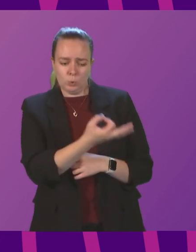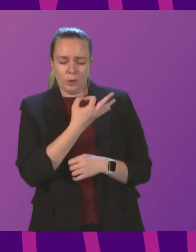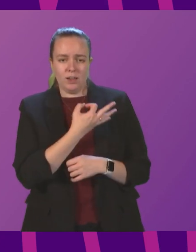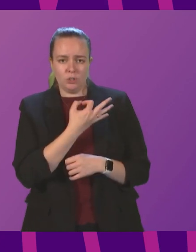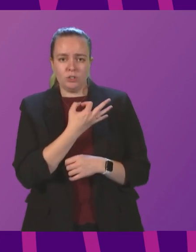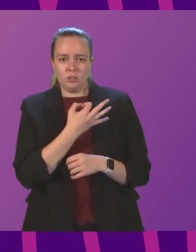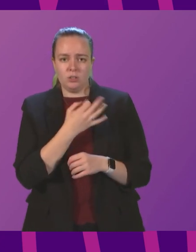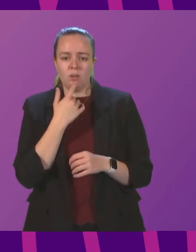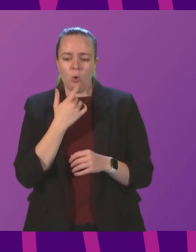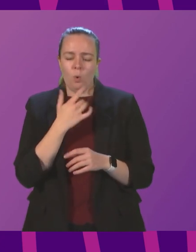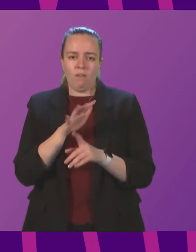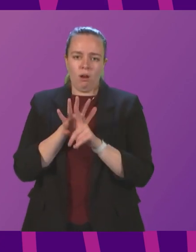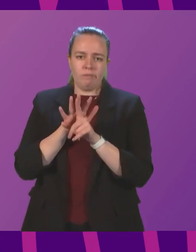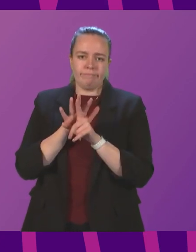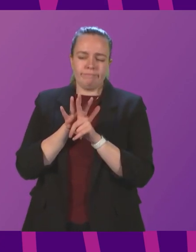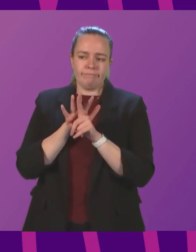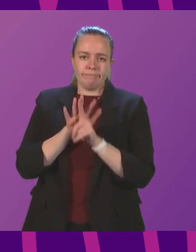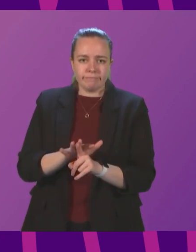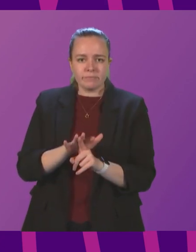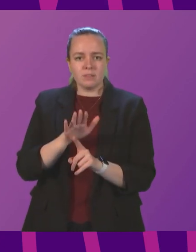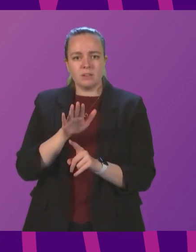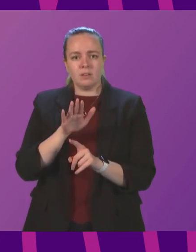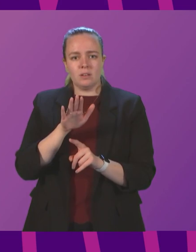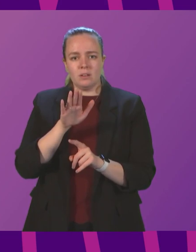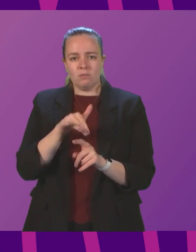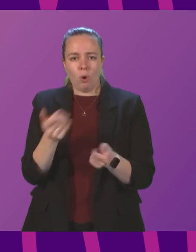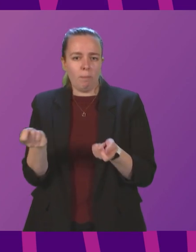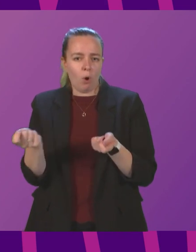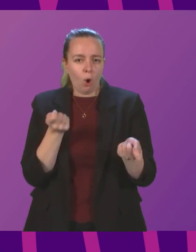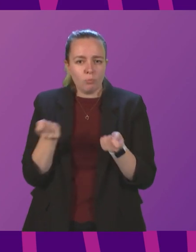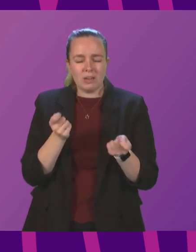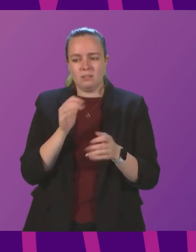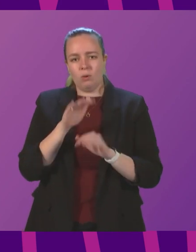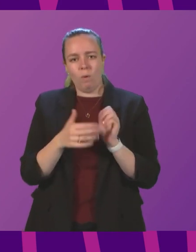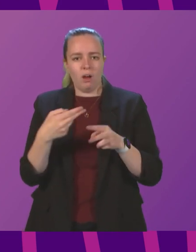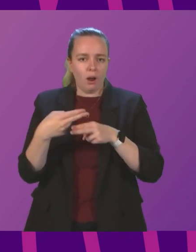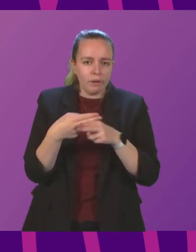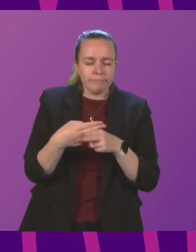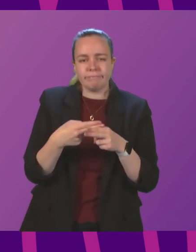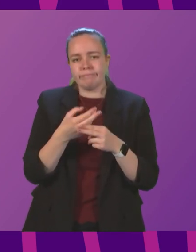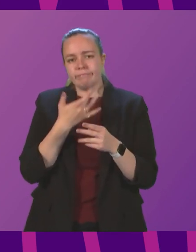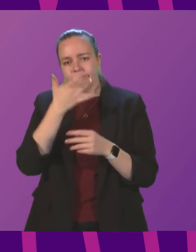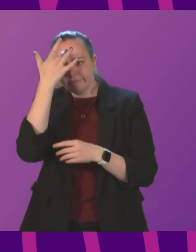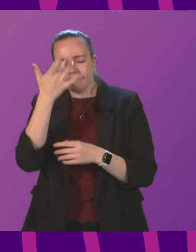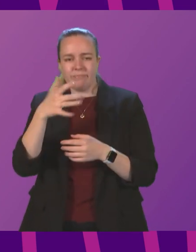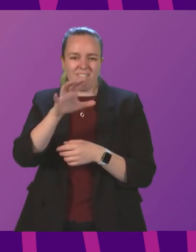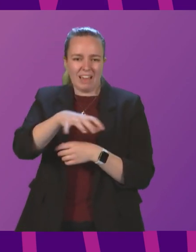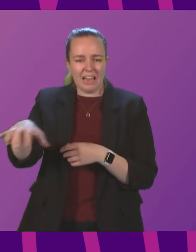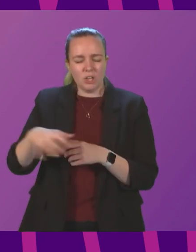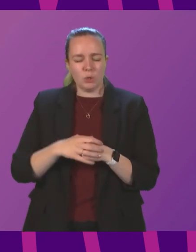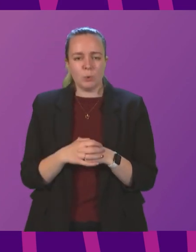enforcement by proprietors and operators of any hospitality venues, obviously